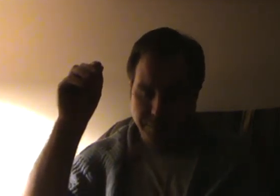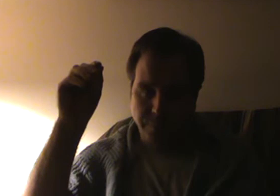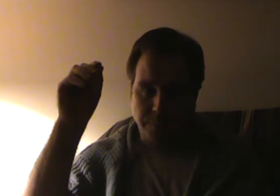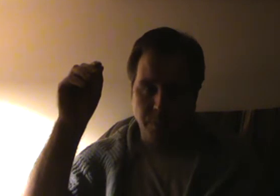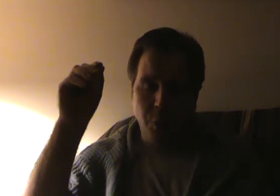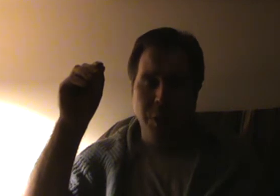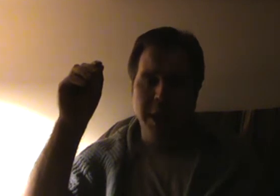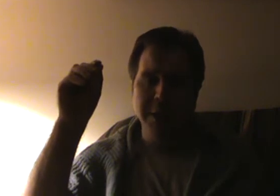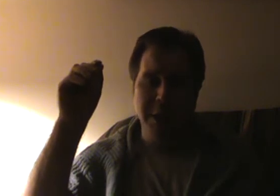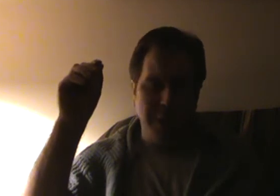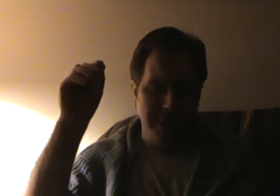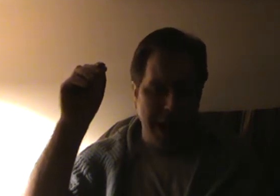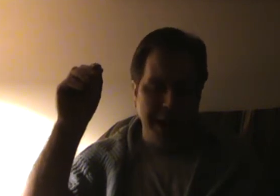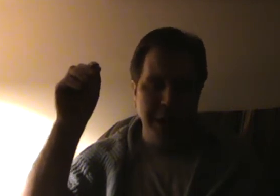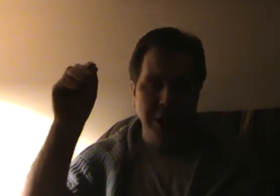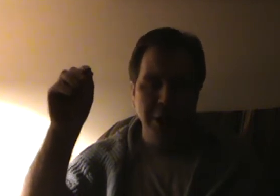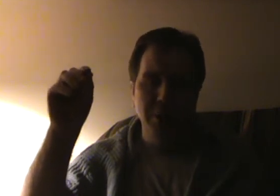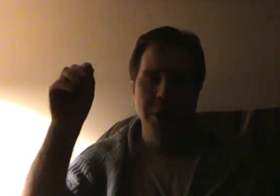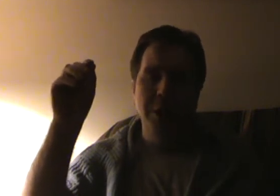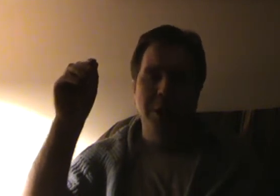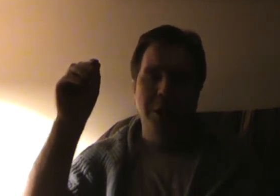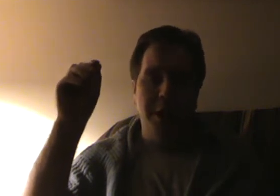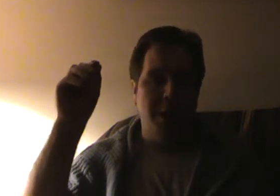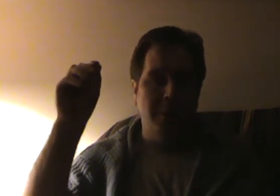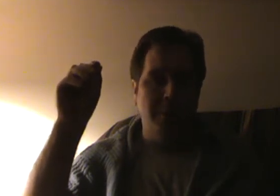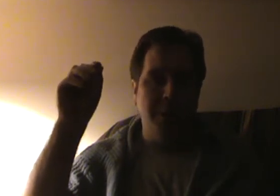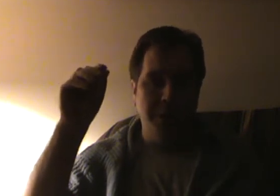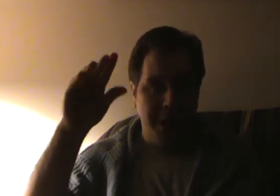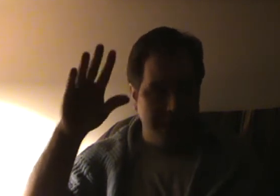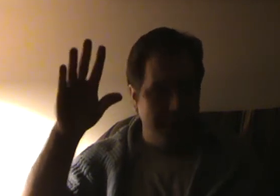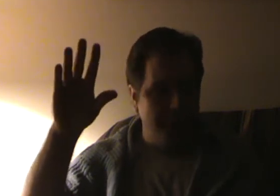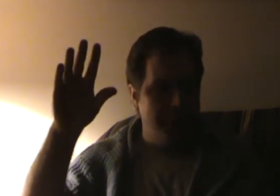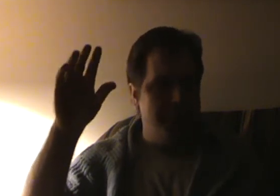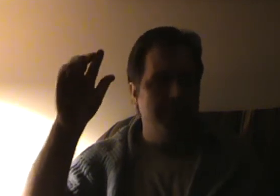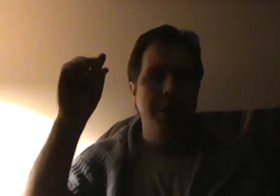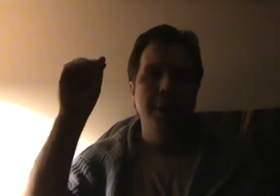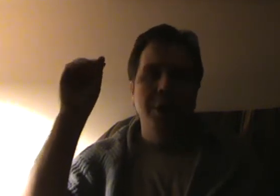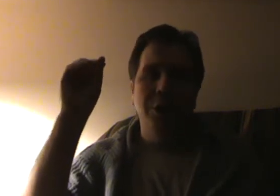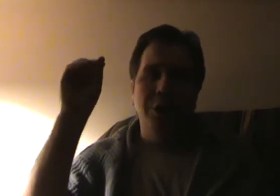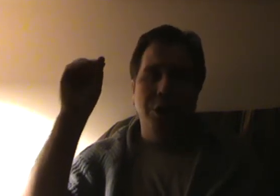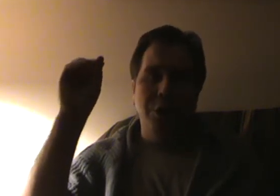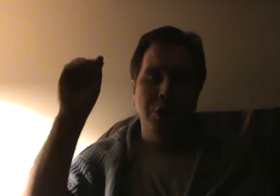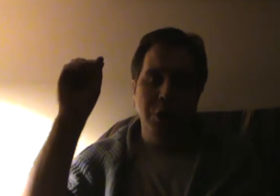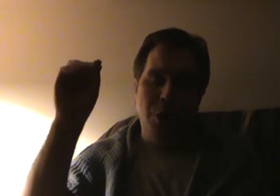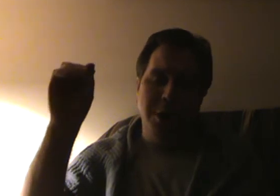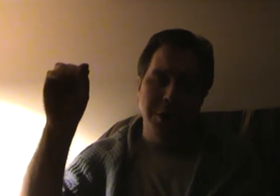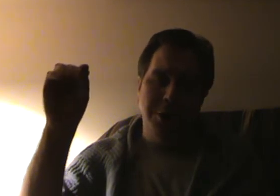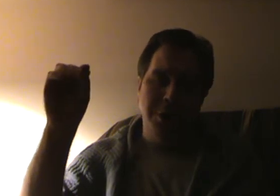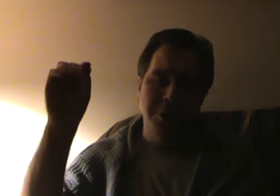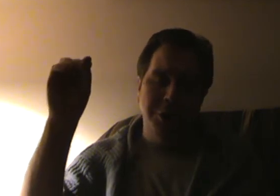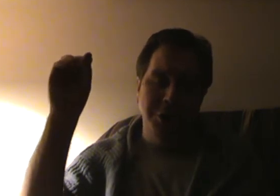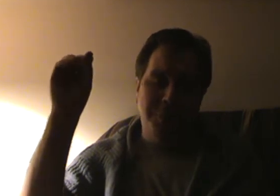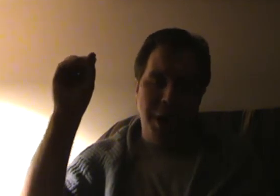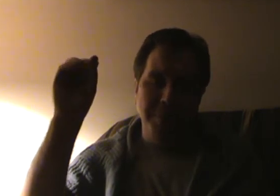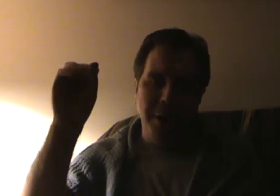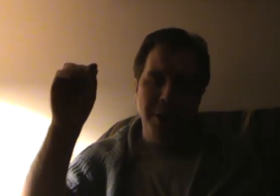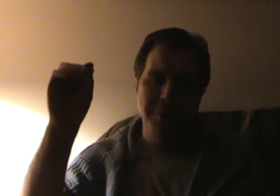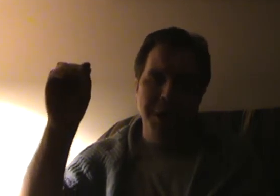Or unless they're attacking you, you know, and that's another issue. Your concern should primarily be